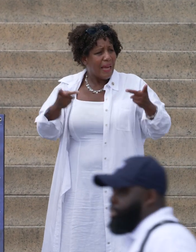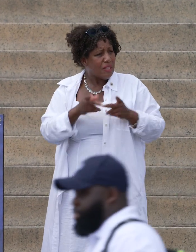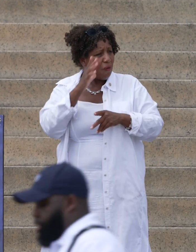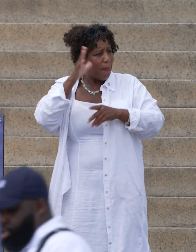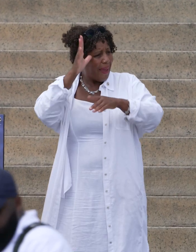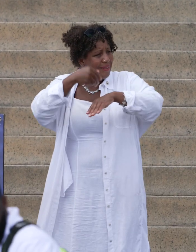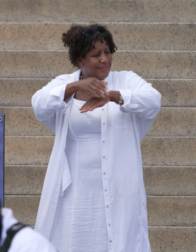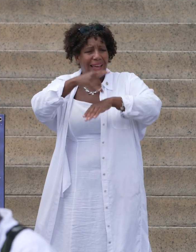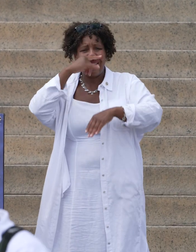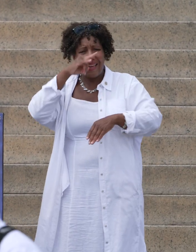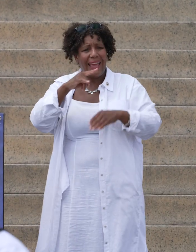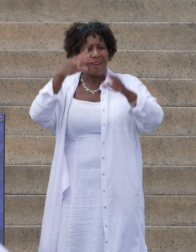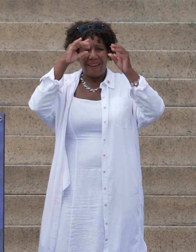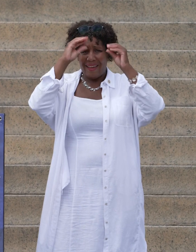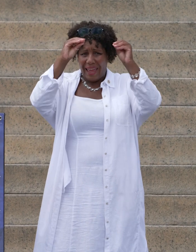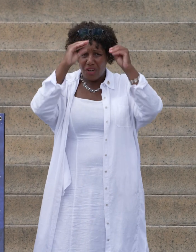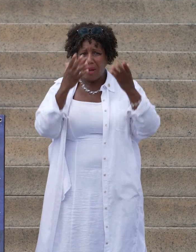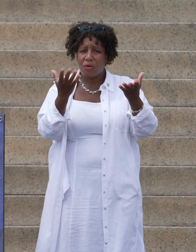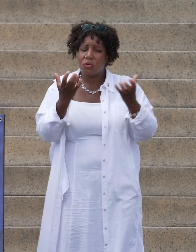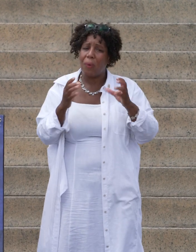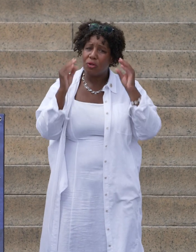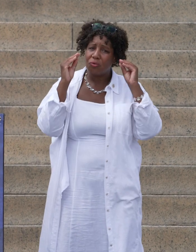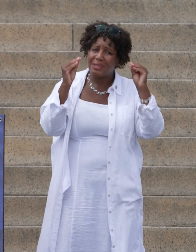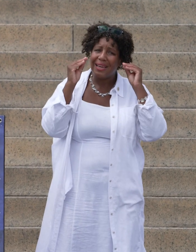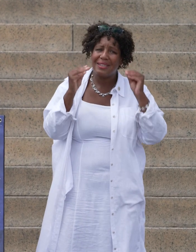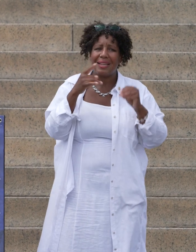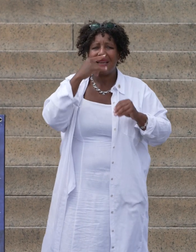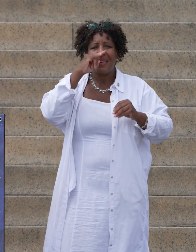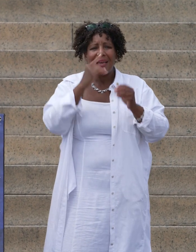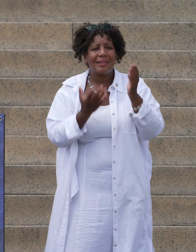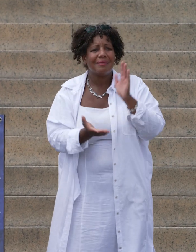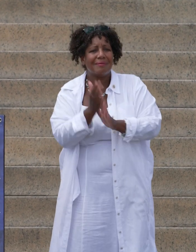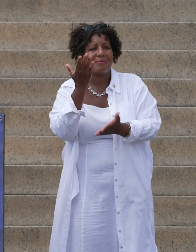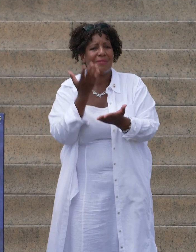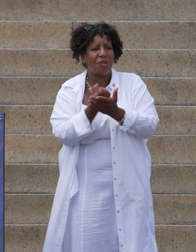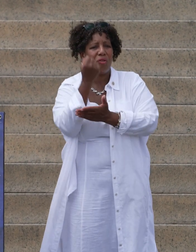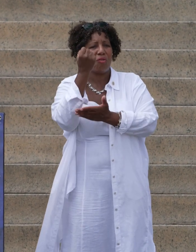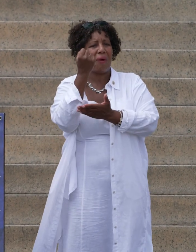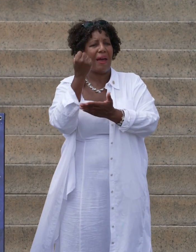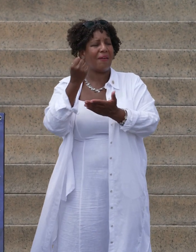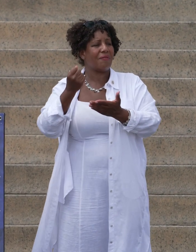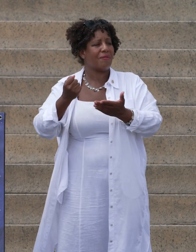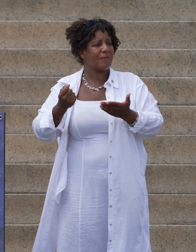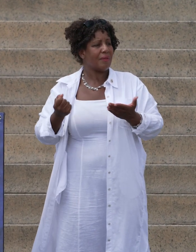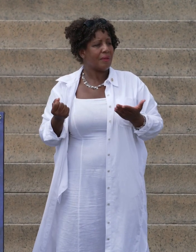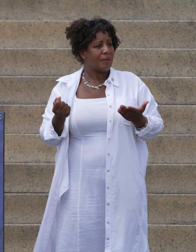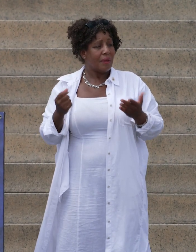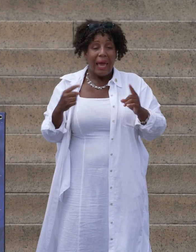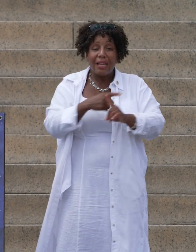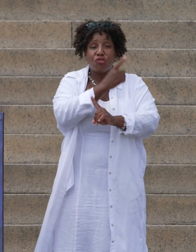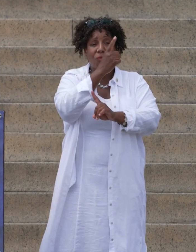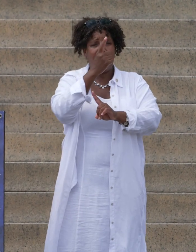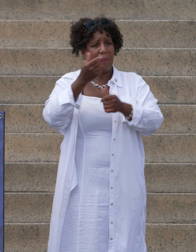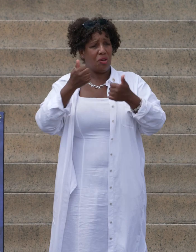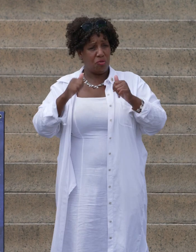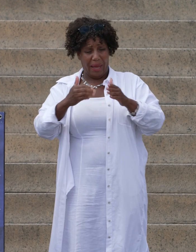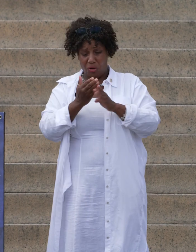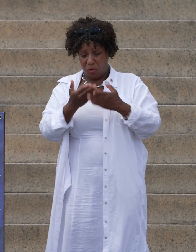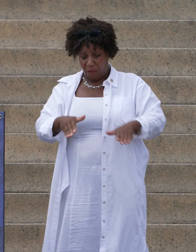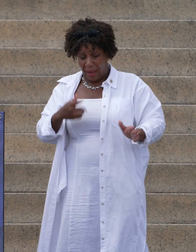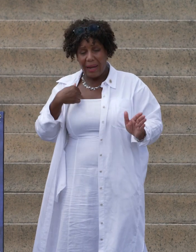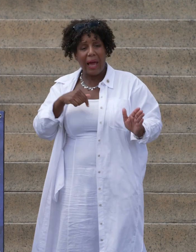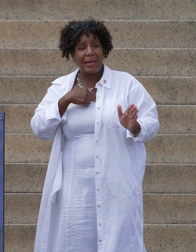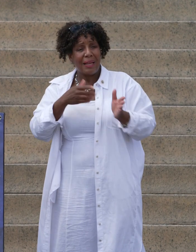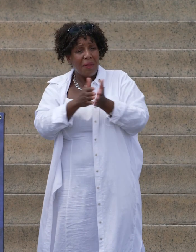educators want to teach, and kids thrive. So, as extremists try to divide us,